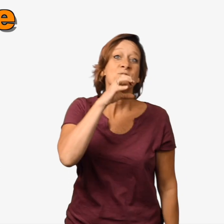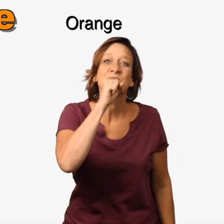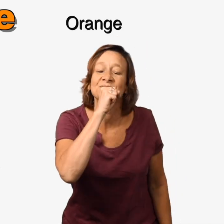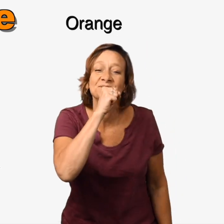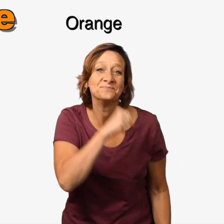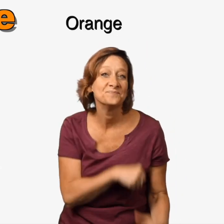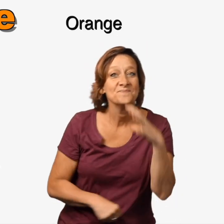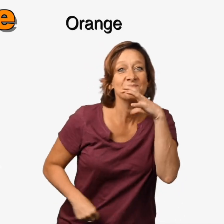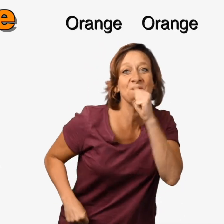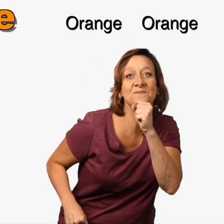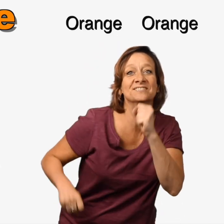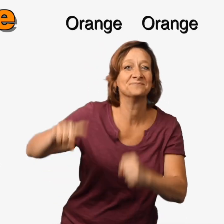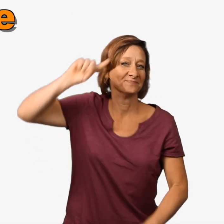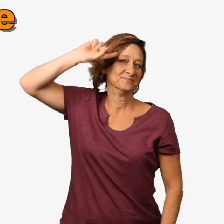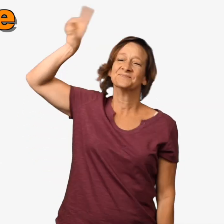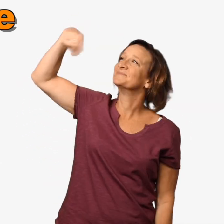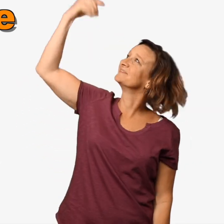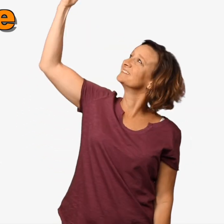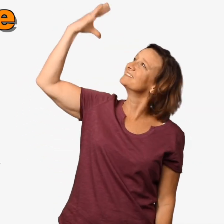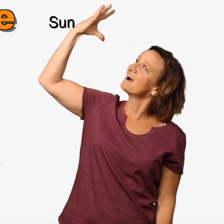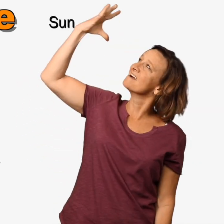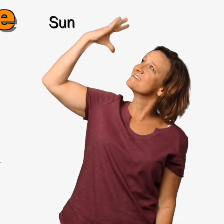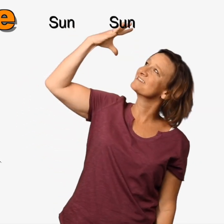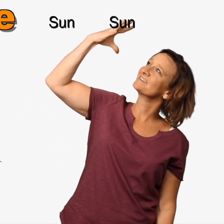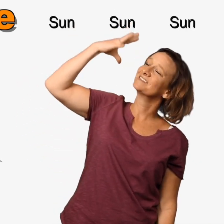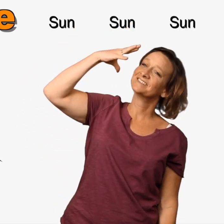Orange, orange. Sun, sun, sun.